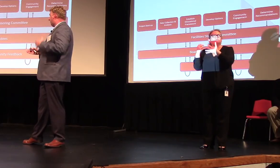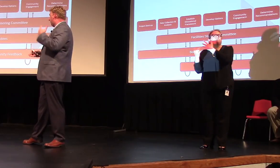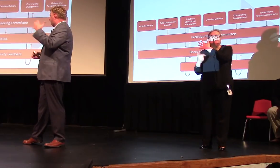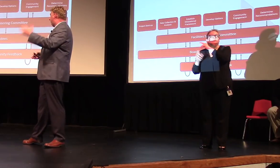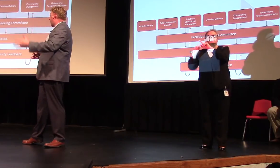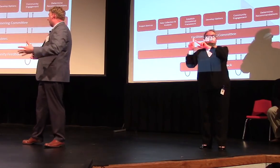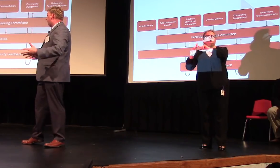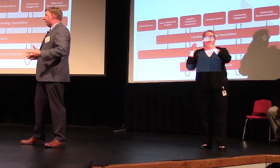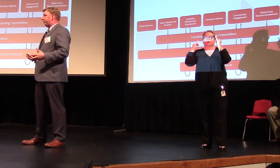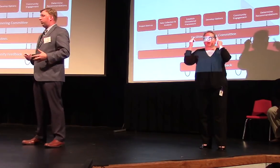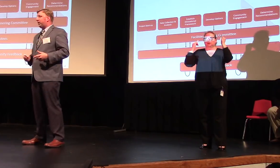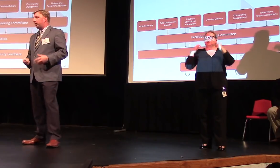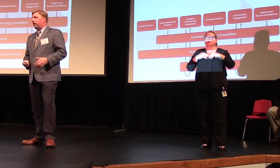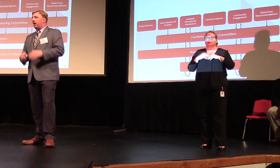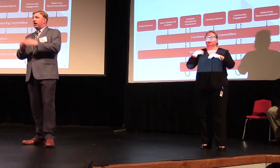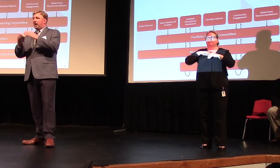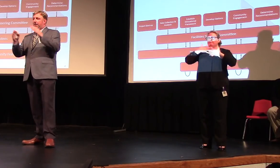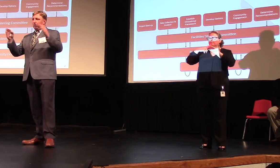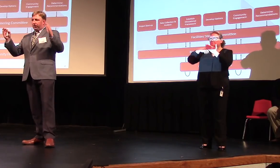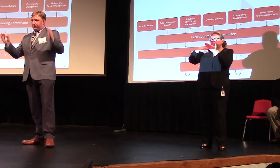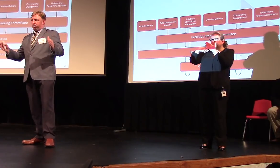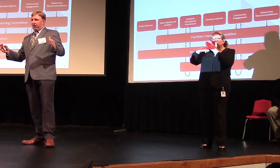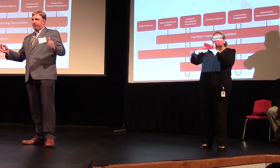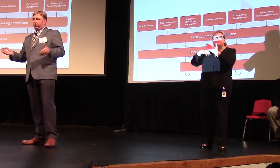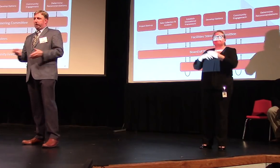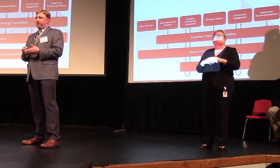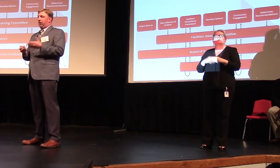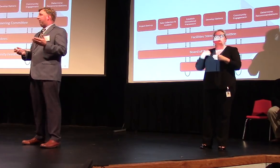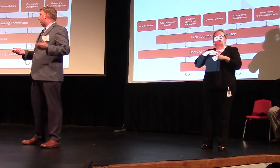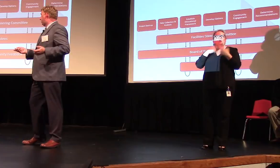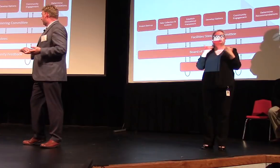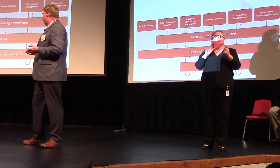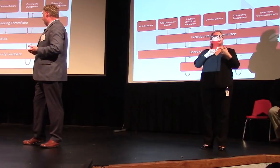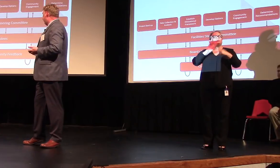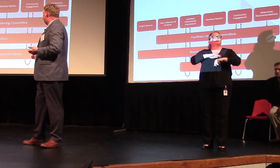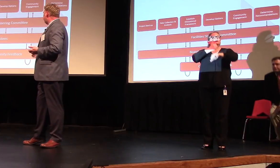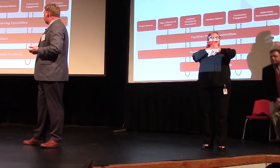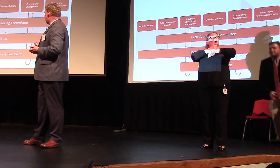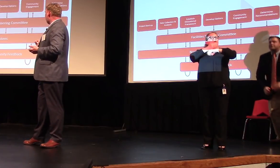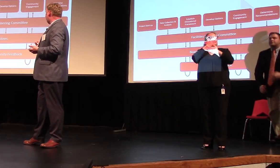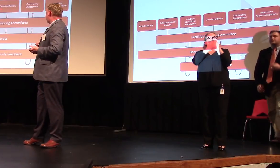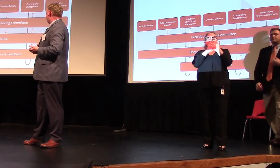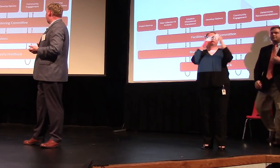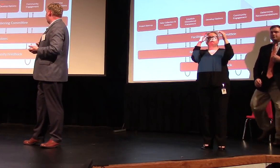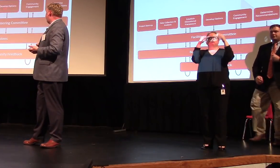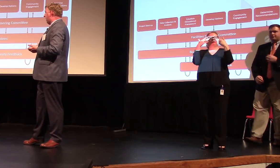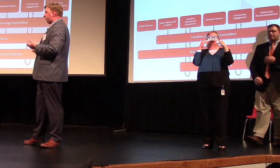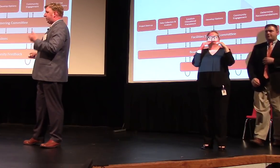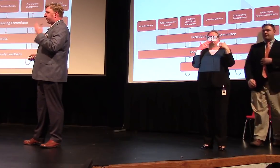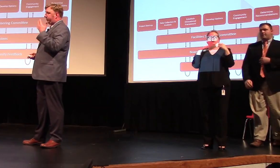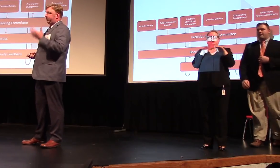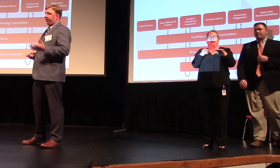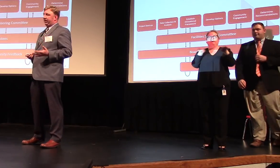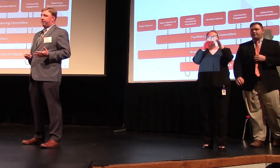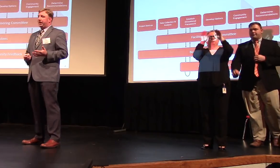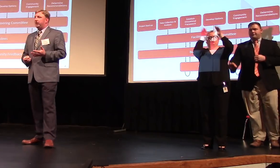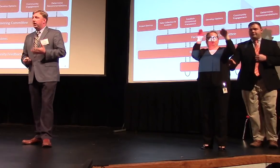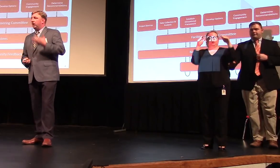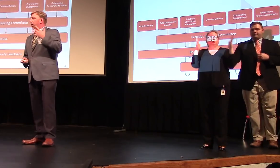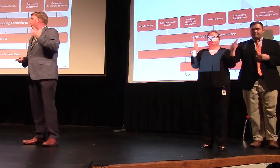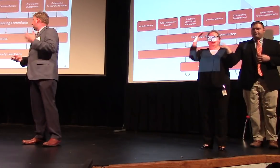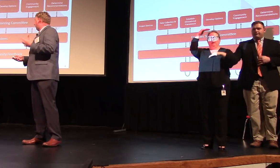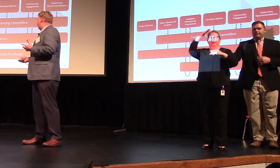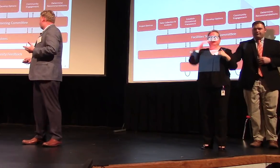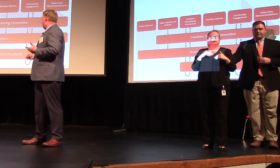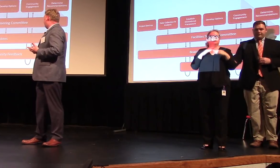ideas that we collected feedback around so that we could kind of build some parameters to develop options within. And so we developed options with the steering committee,